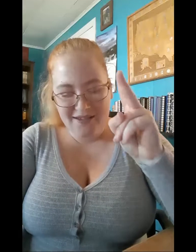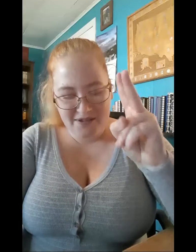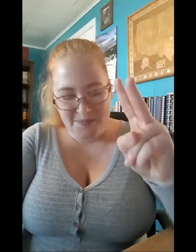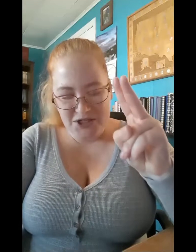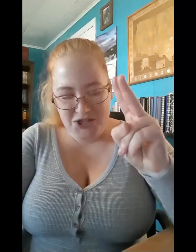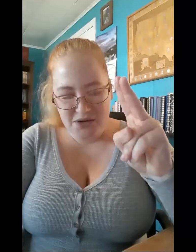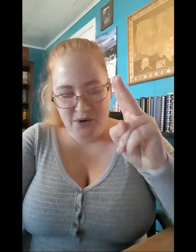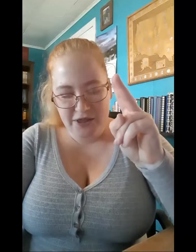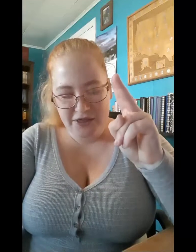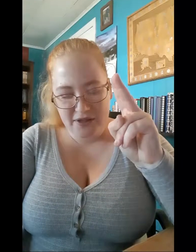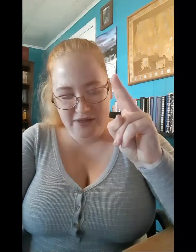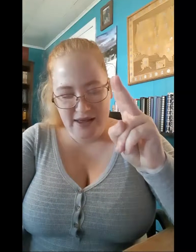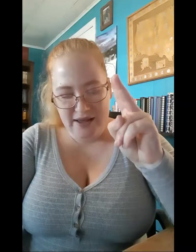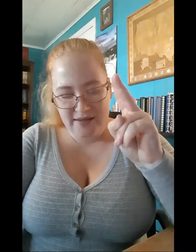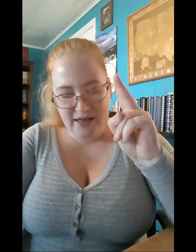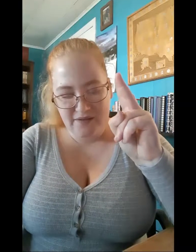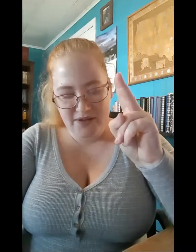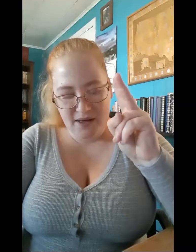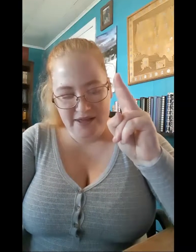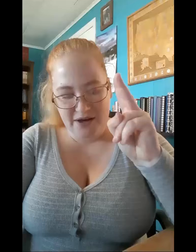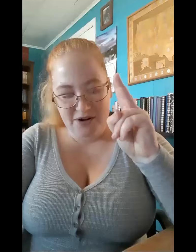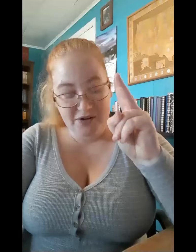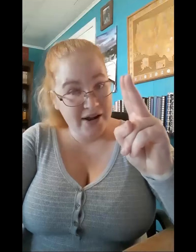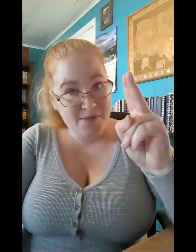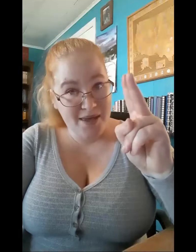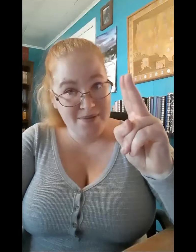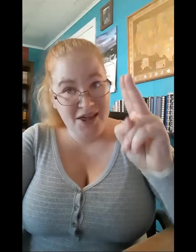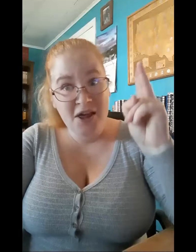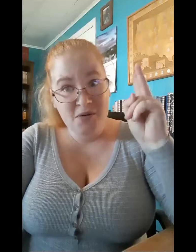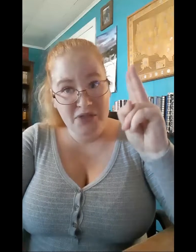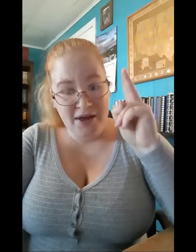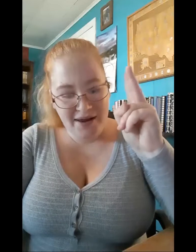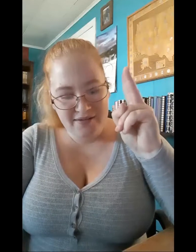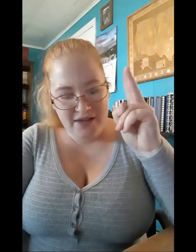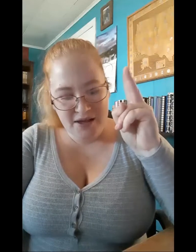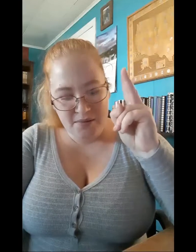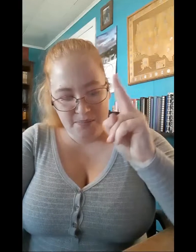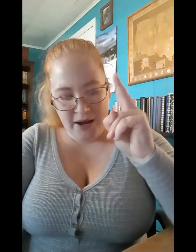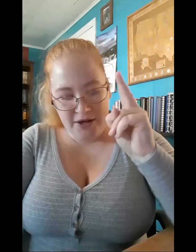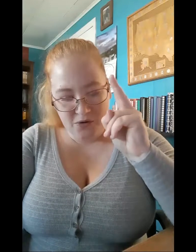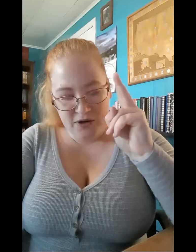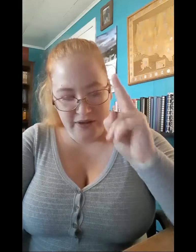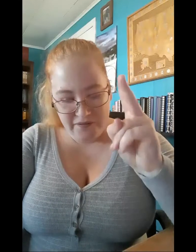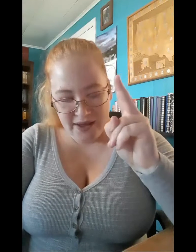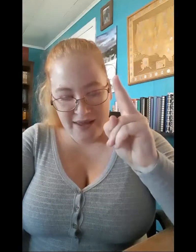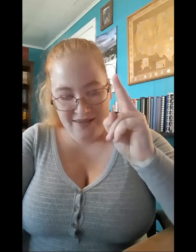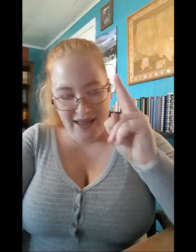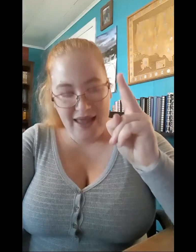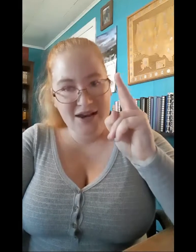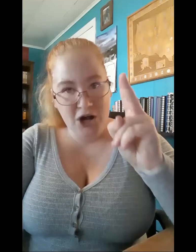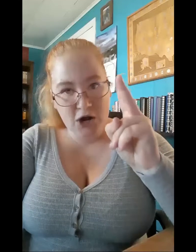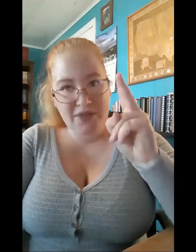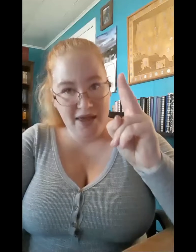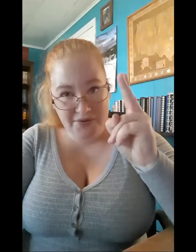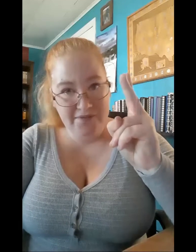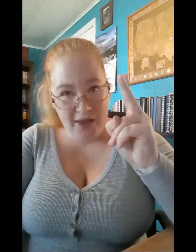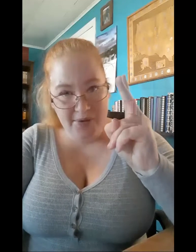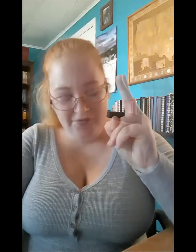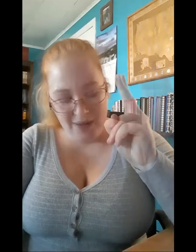especially with the idea of adopting out her grandbaby, without asking Brian or Olivia, and I hated her with every fiber of my